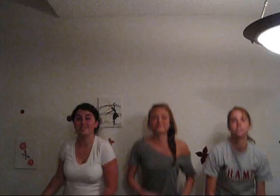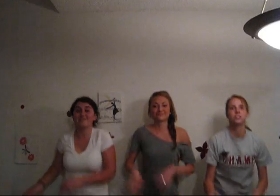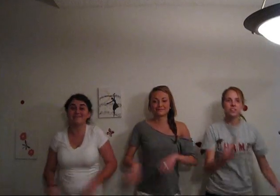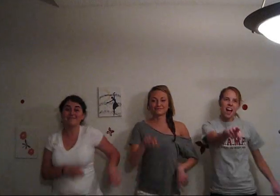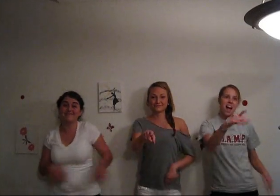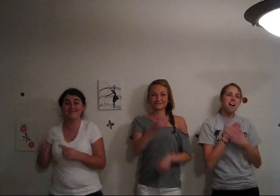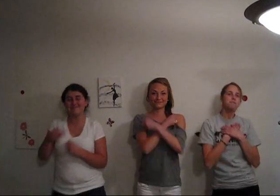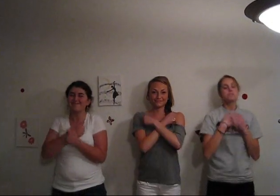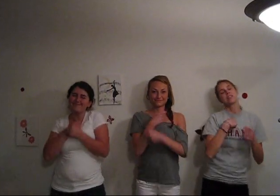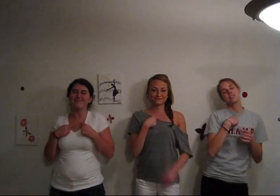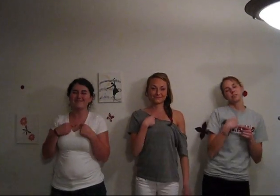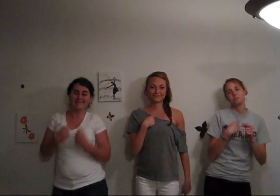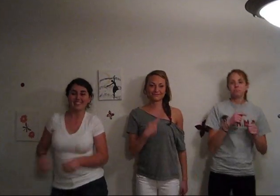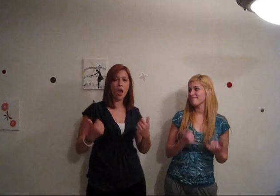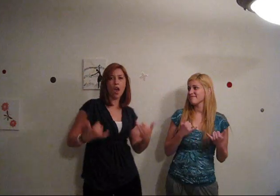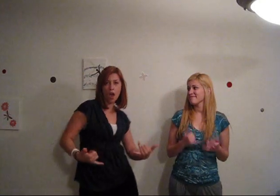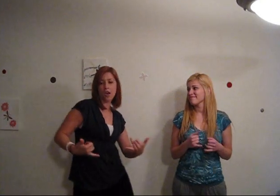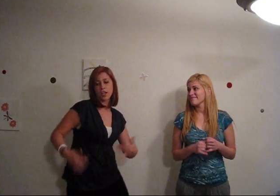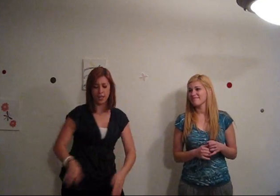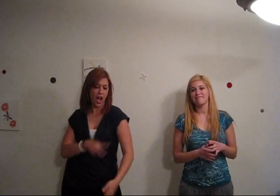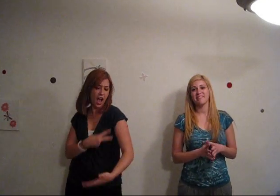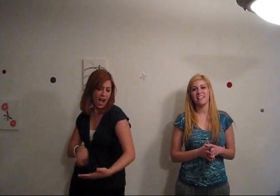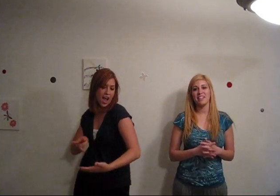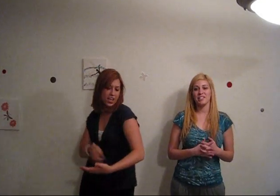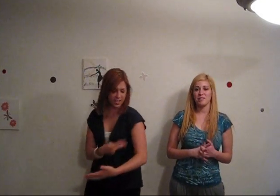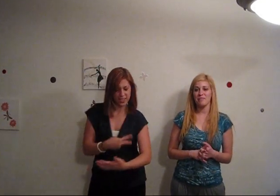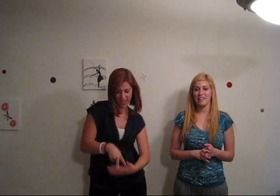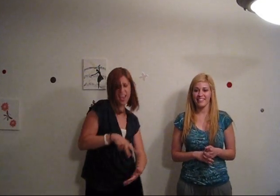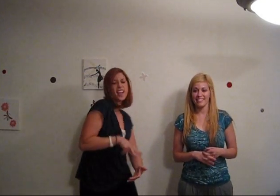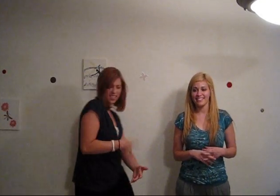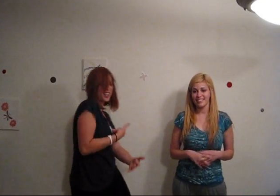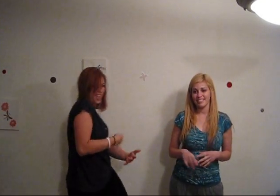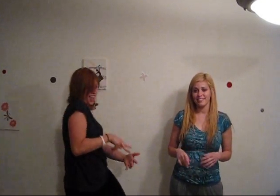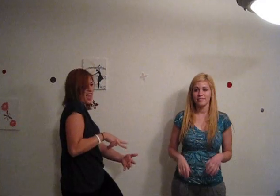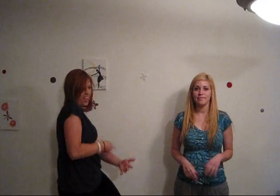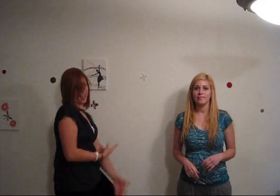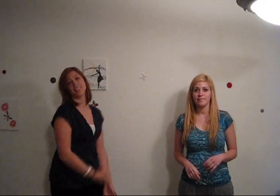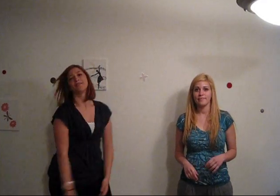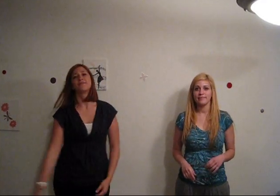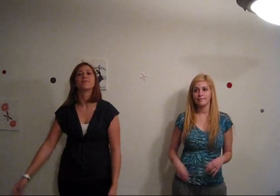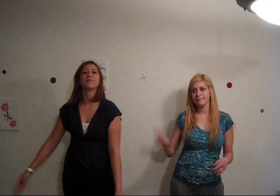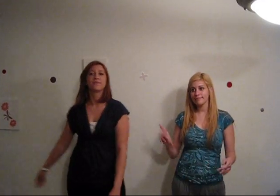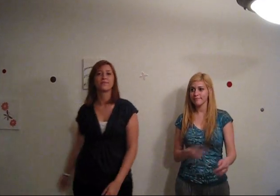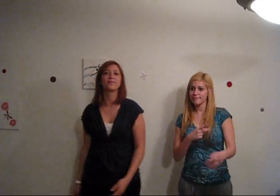Do you love me? Now that I can dance